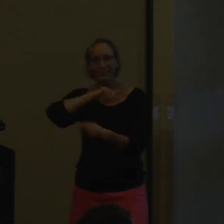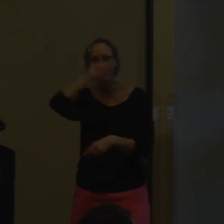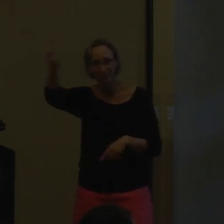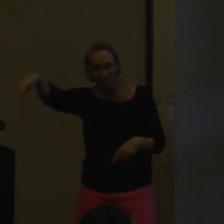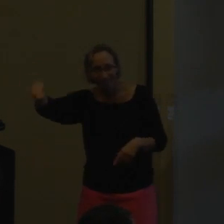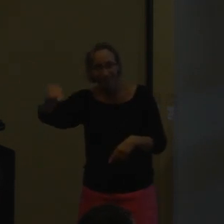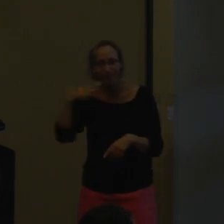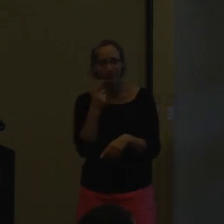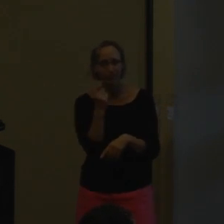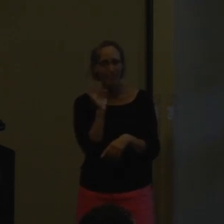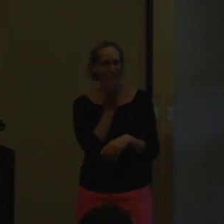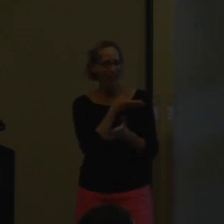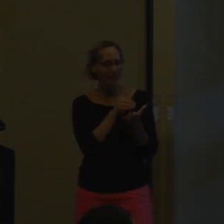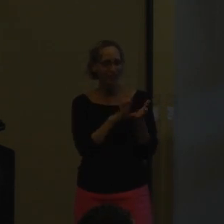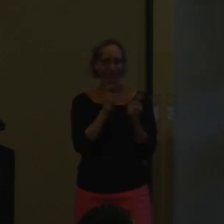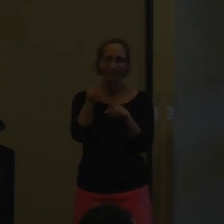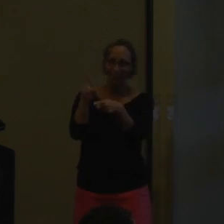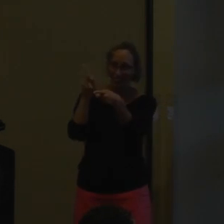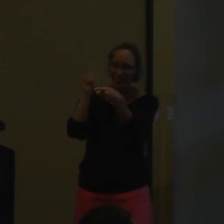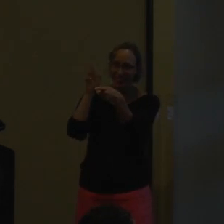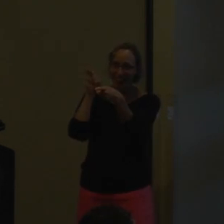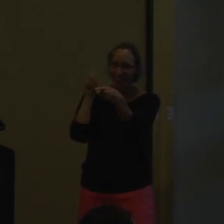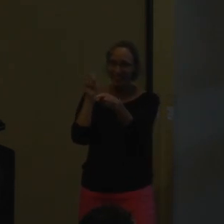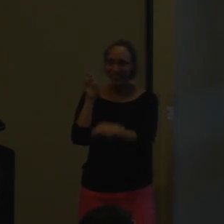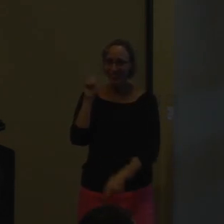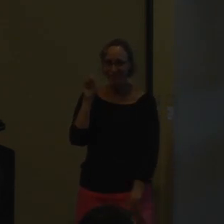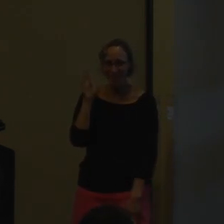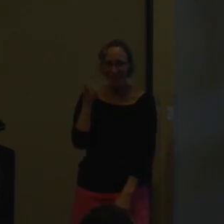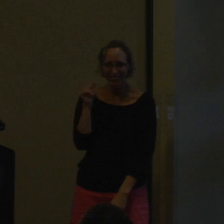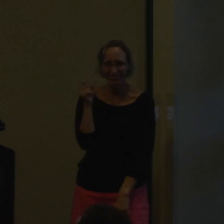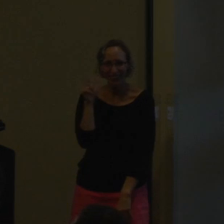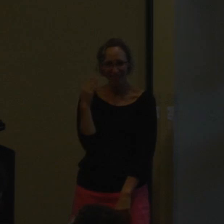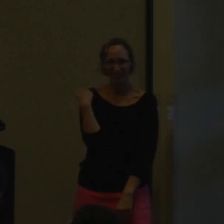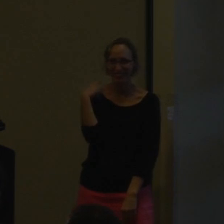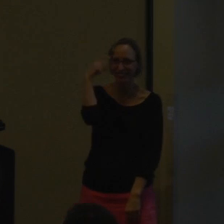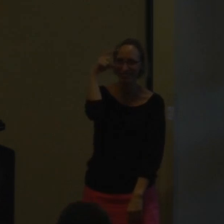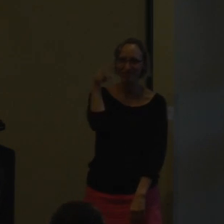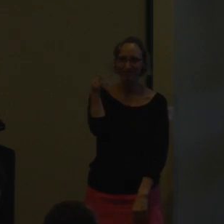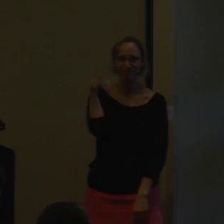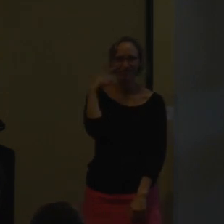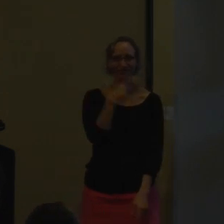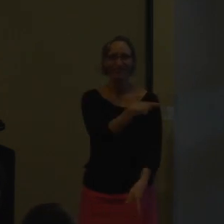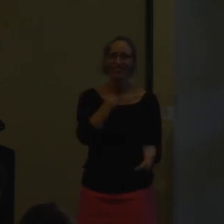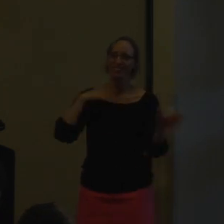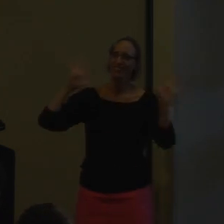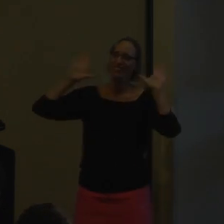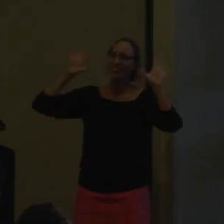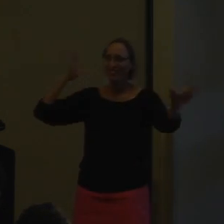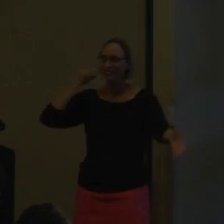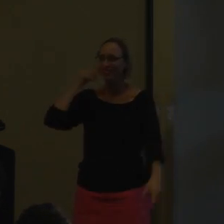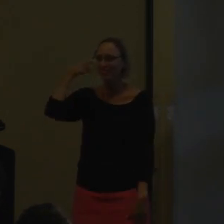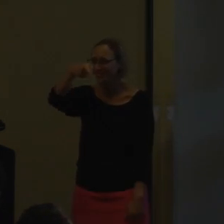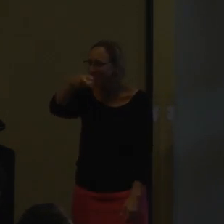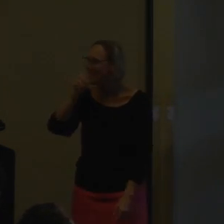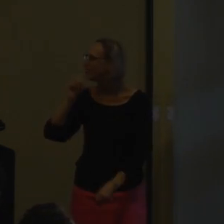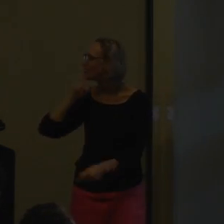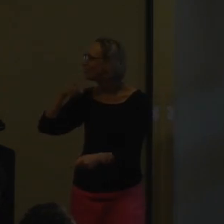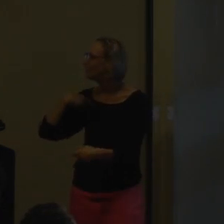lab. And they're able to do that research. One of our students actually went to Karen's lab last summer. And she said she had such a great